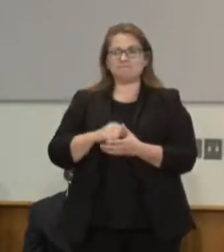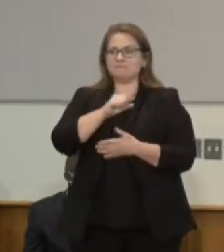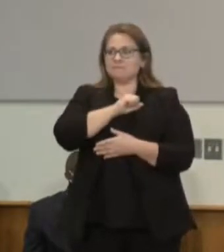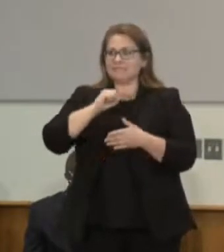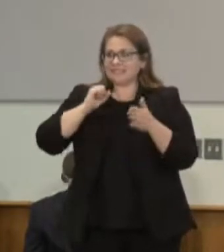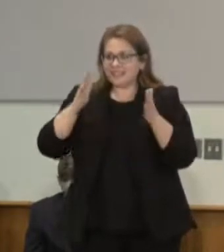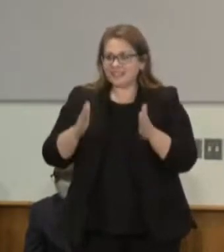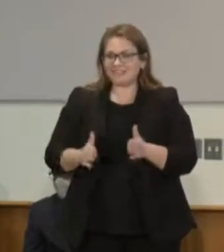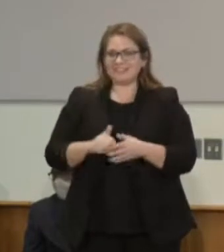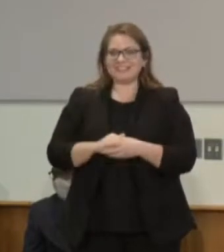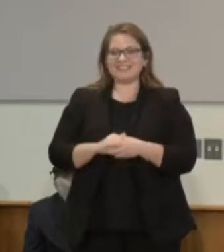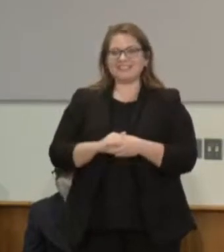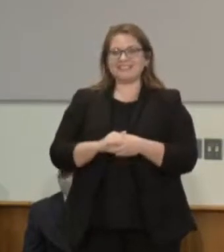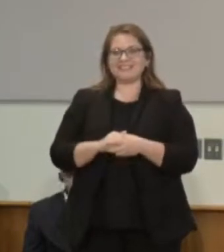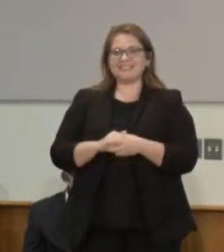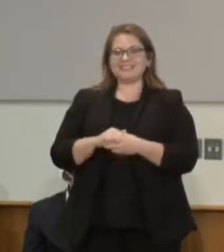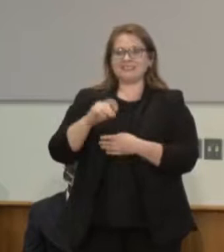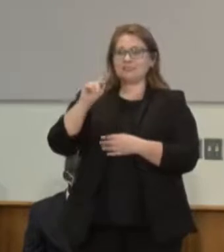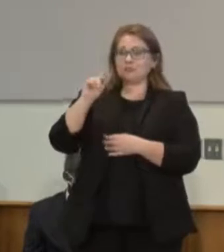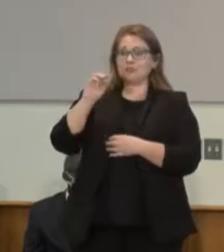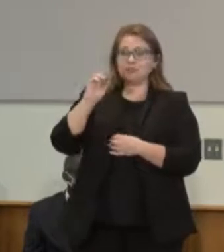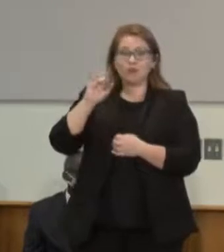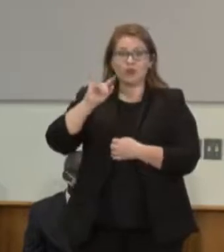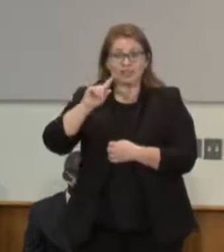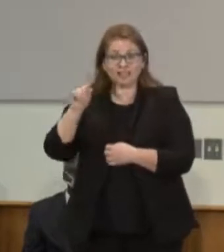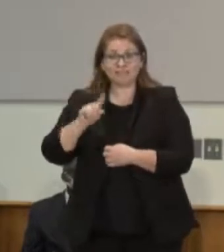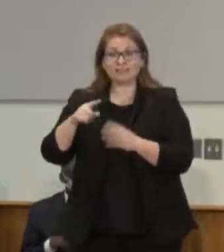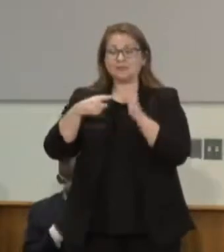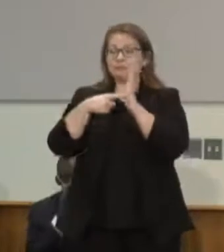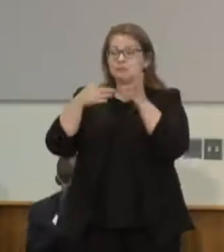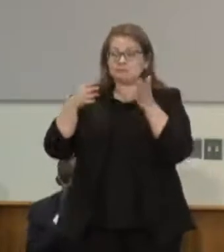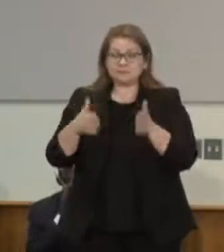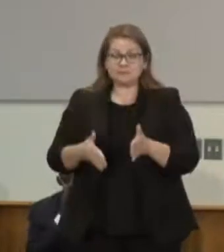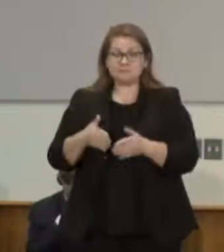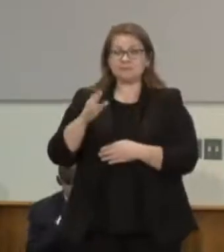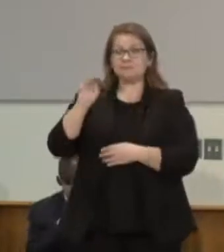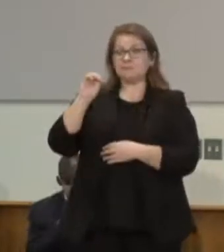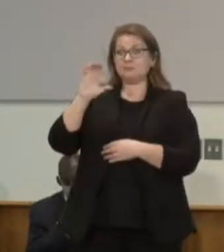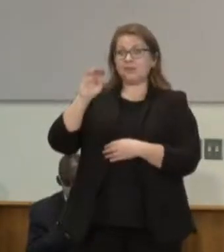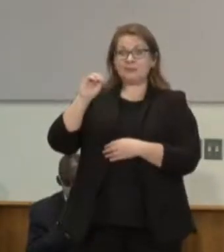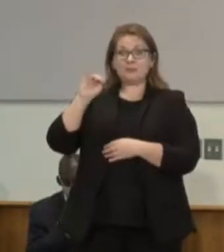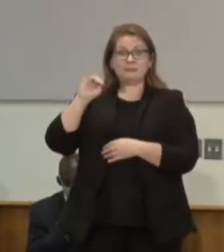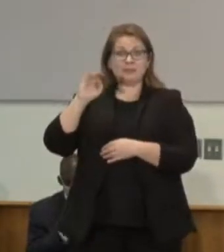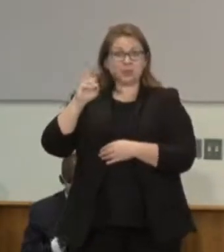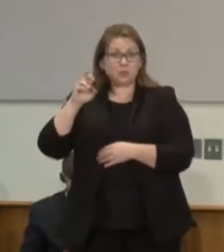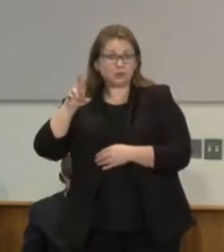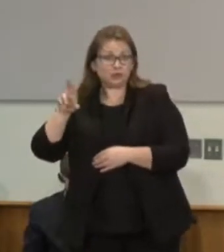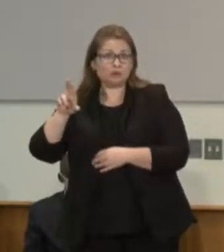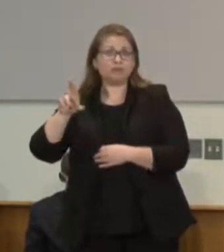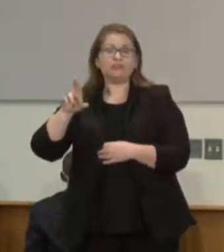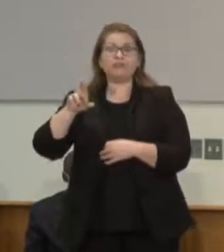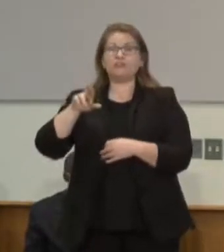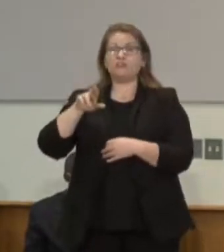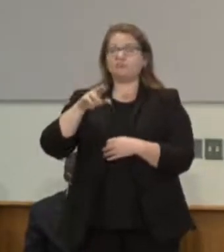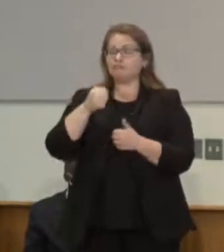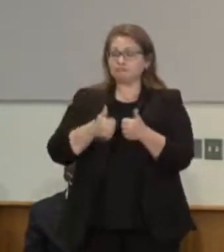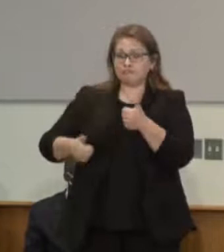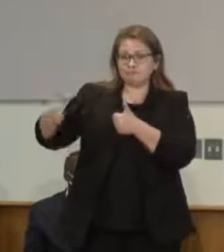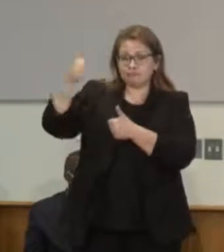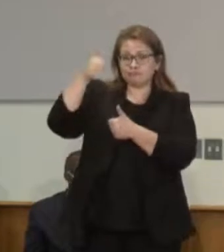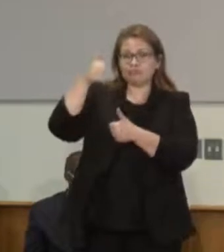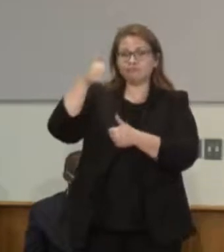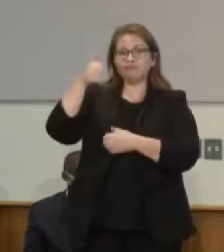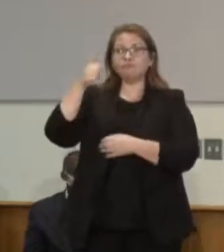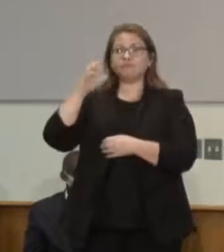Senator Patricia Torres-Rey, Representative Mahmoud Noor, our outstanding chair of the Public Safety and Criminal Justice Reform Committee,